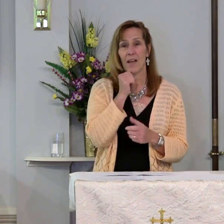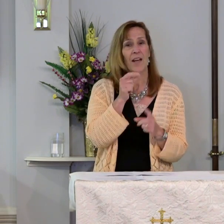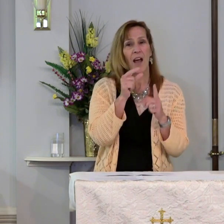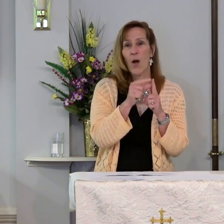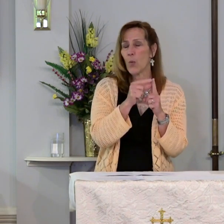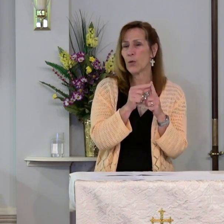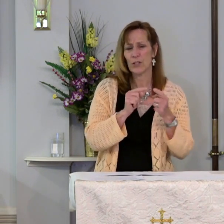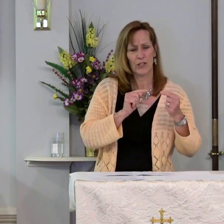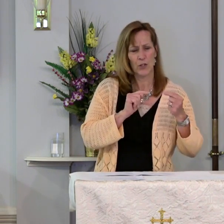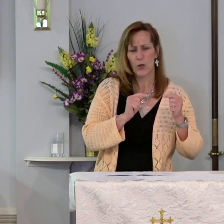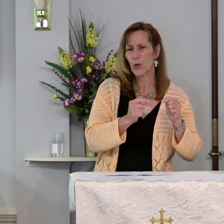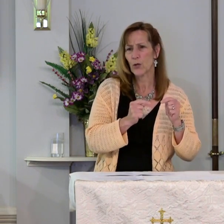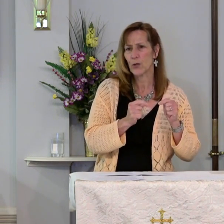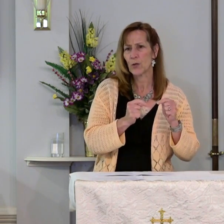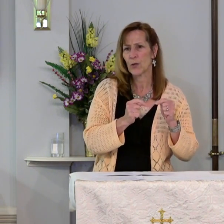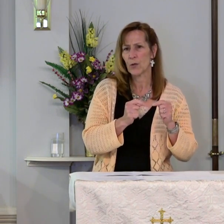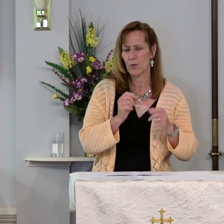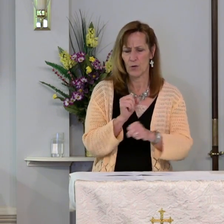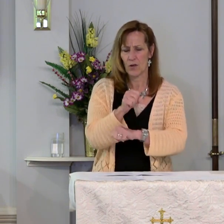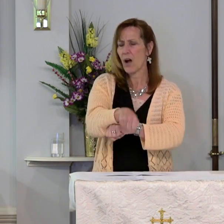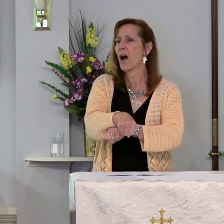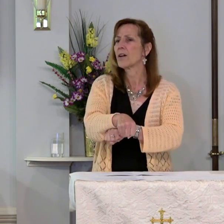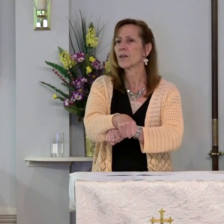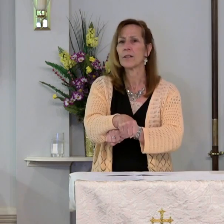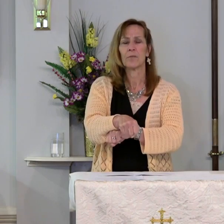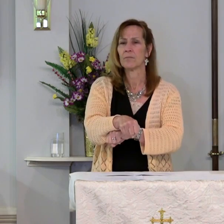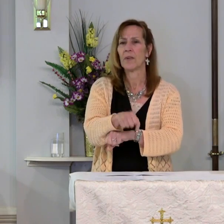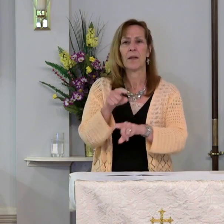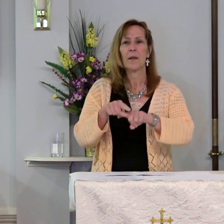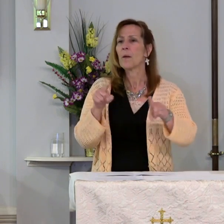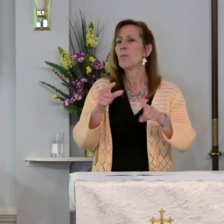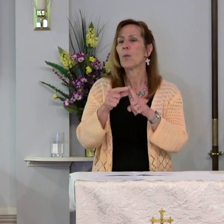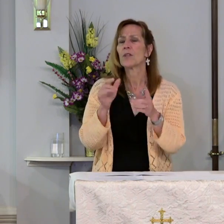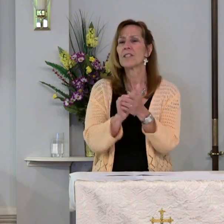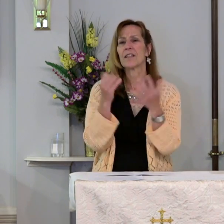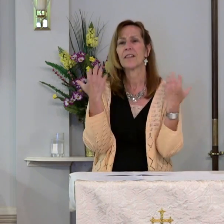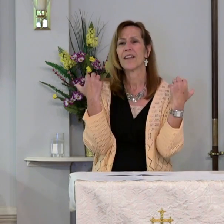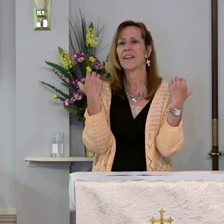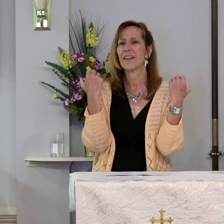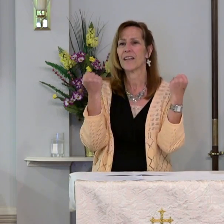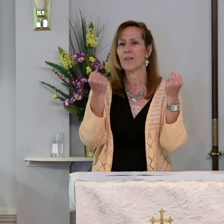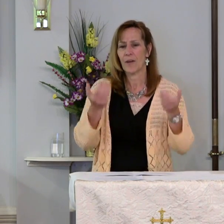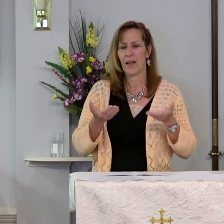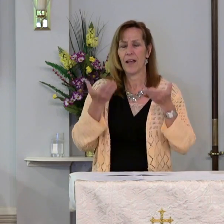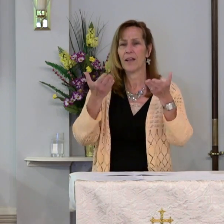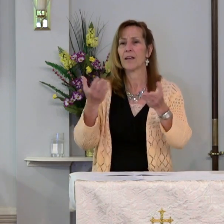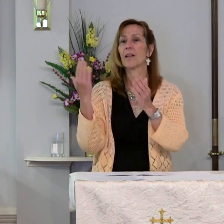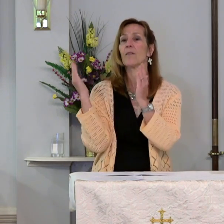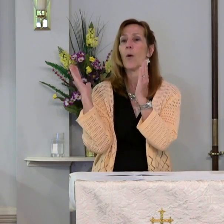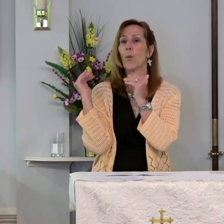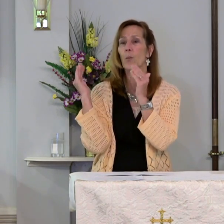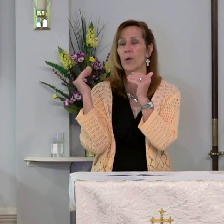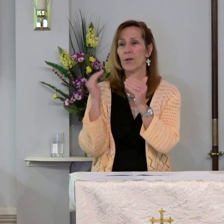words to hurt or conquer, but words that heal and give hope.